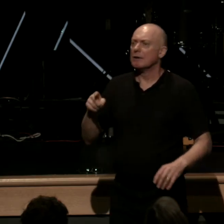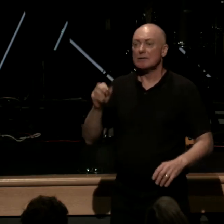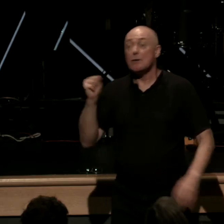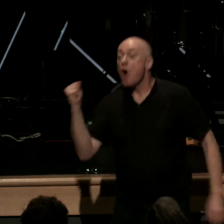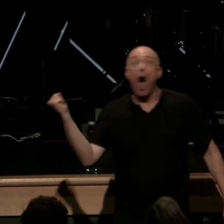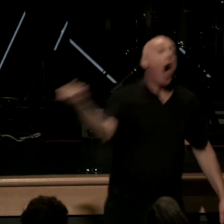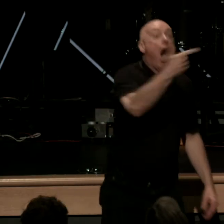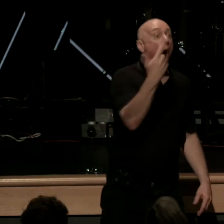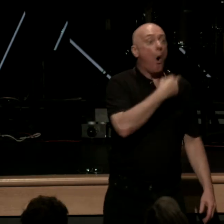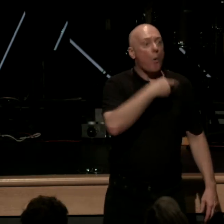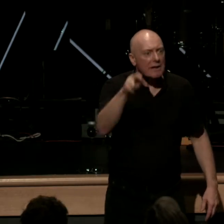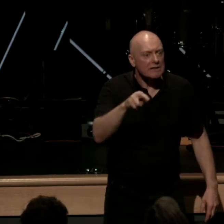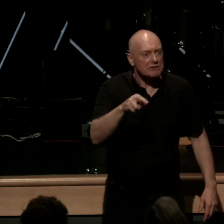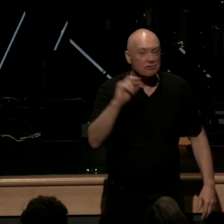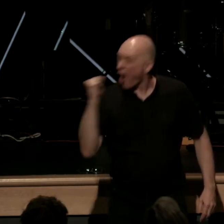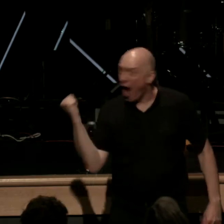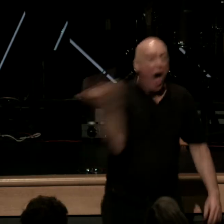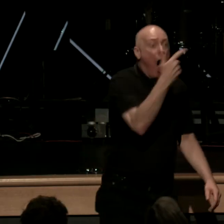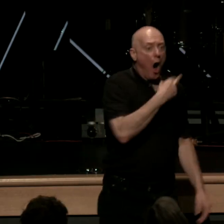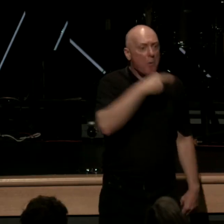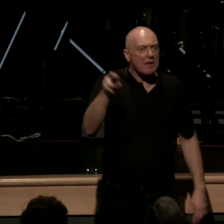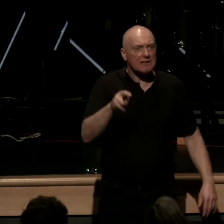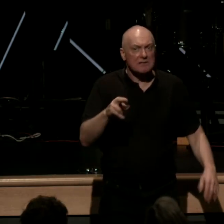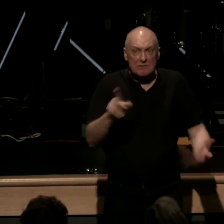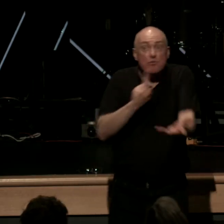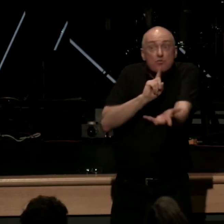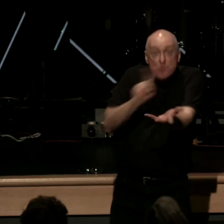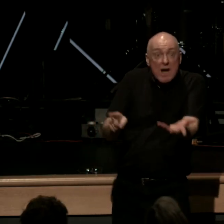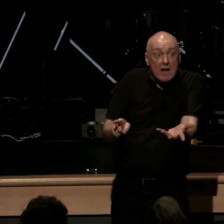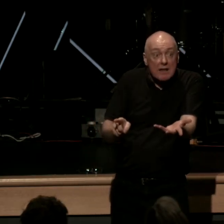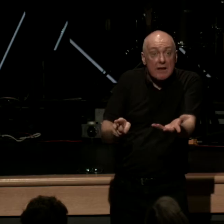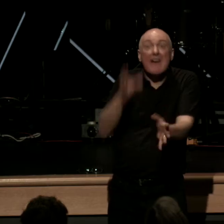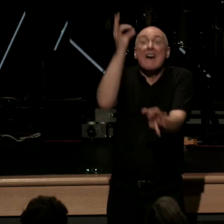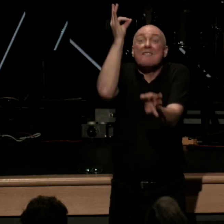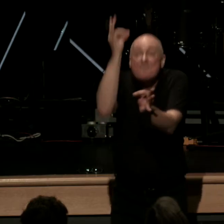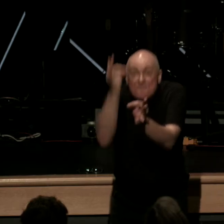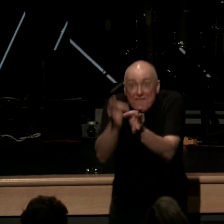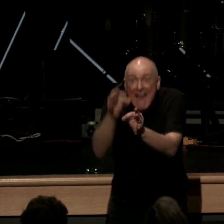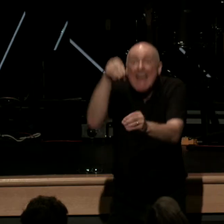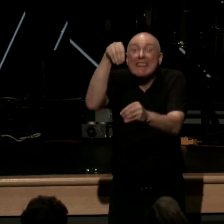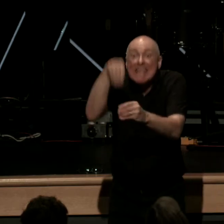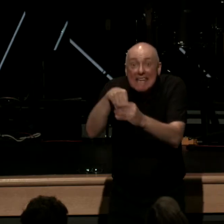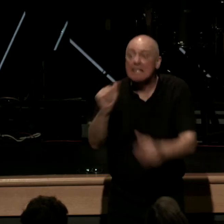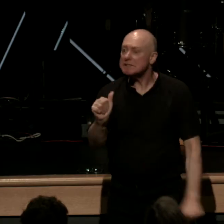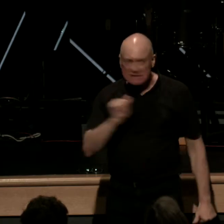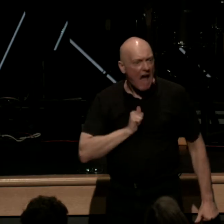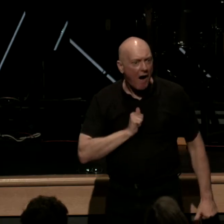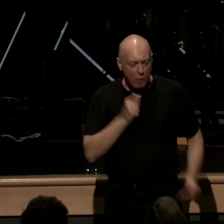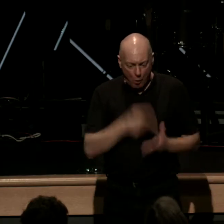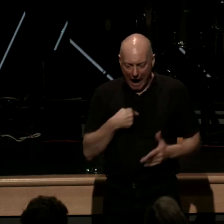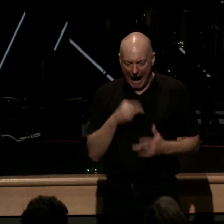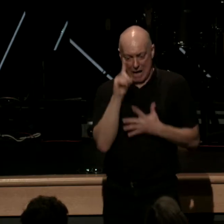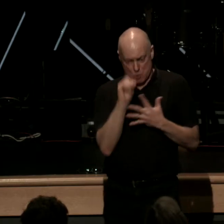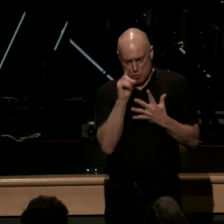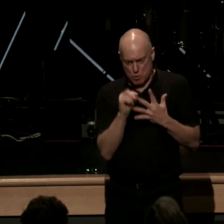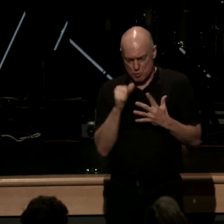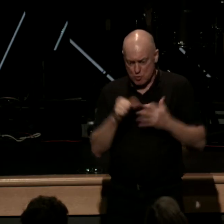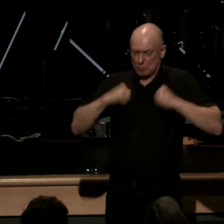across this world at the end of the day it's a faith ultimately in self in what I do to try to please some kind of